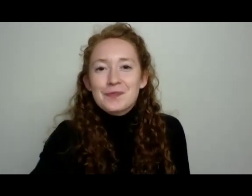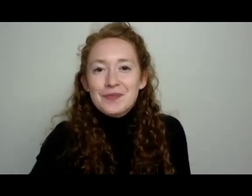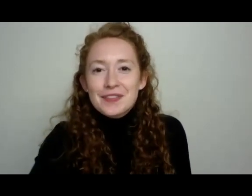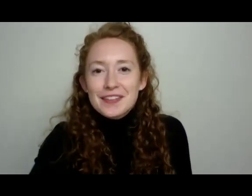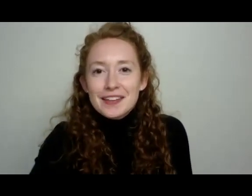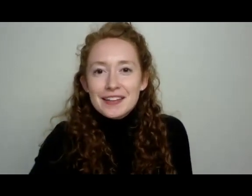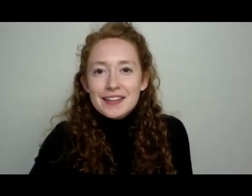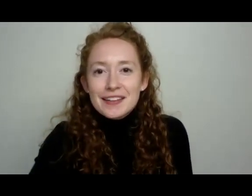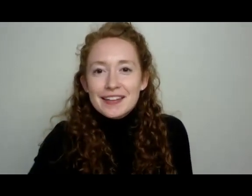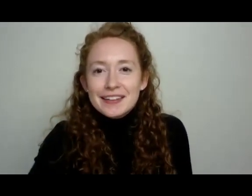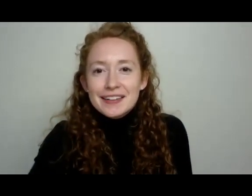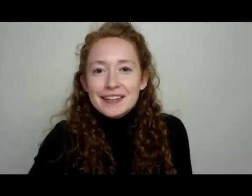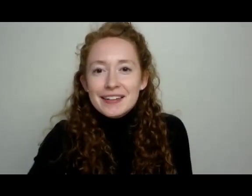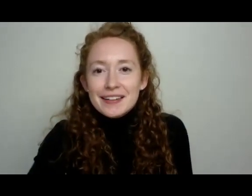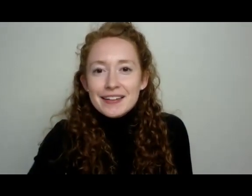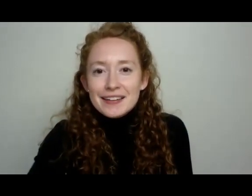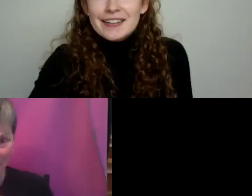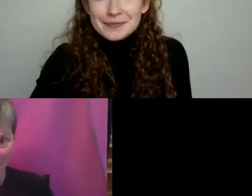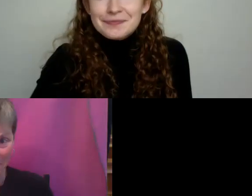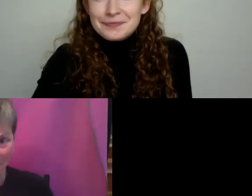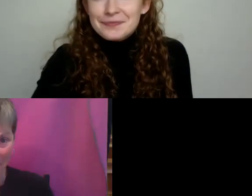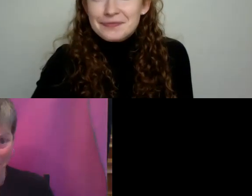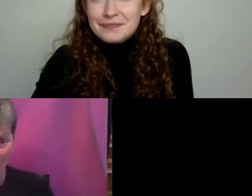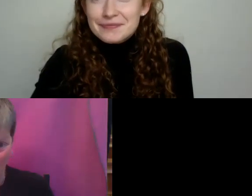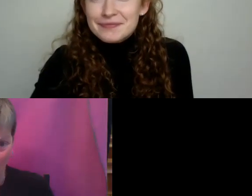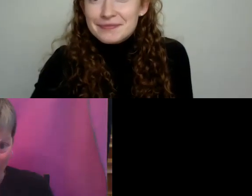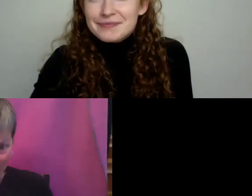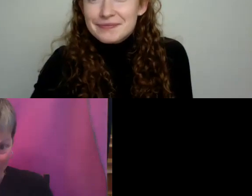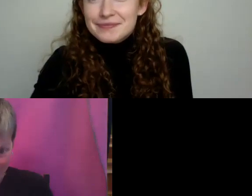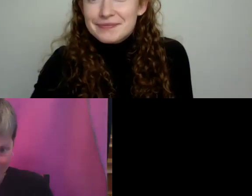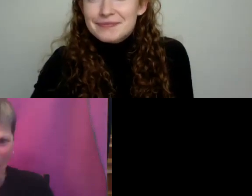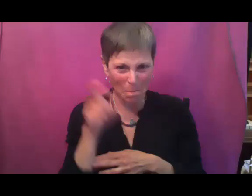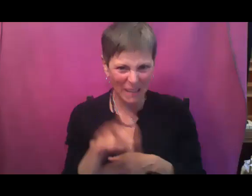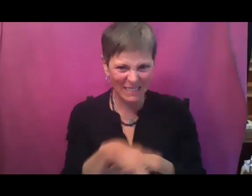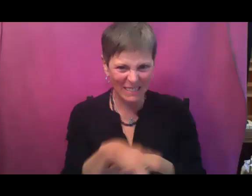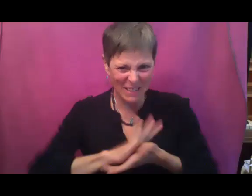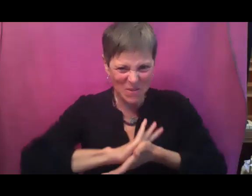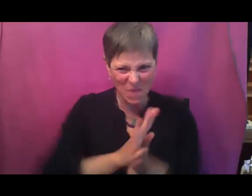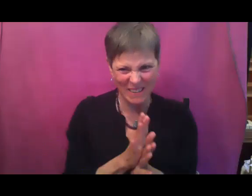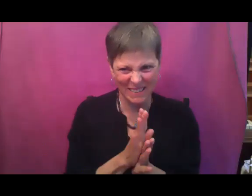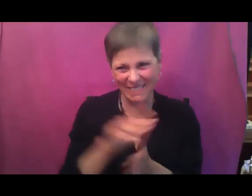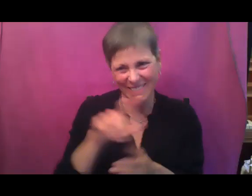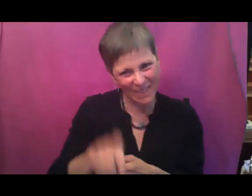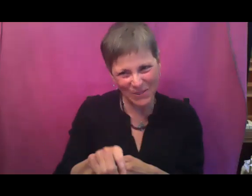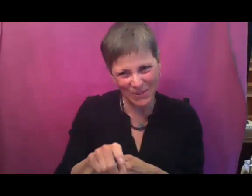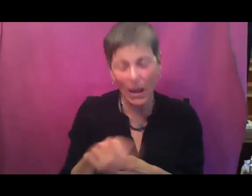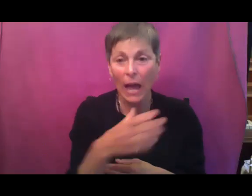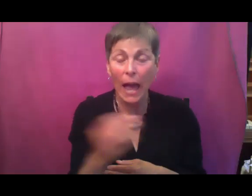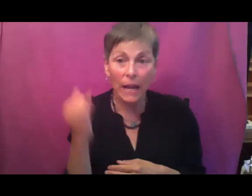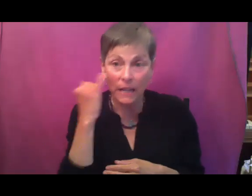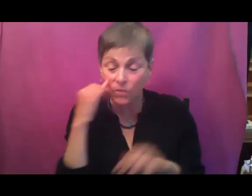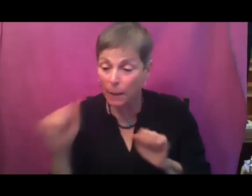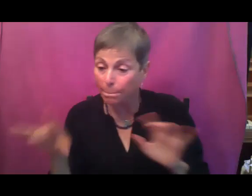excluding them with floating row cover. Also plan on planting disease resistant varieties if you can,